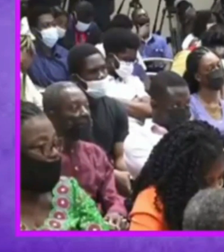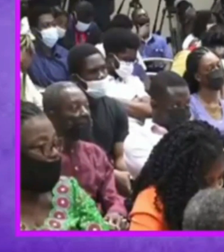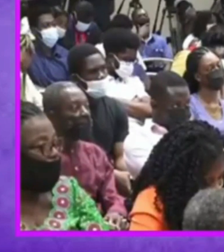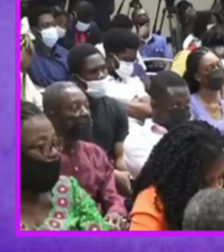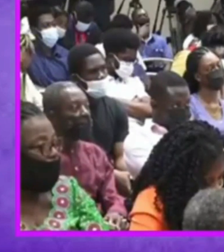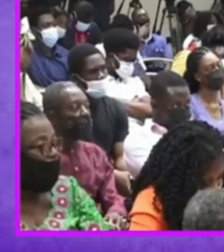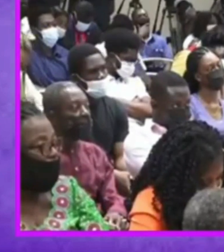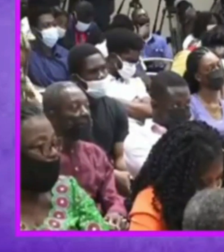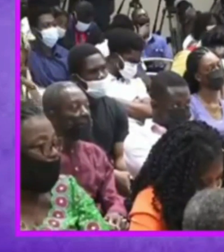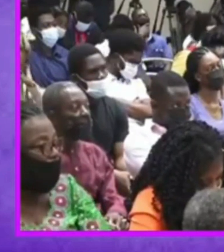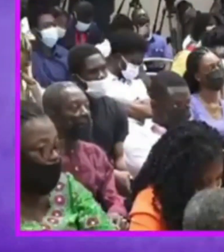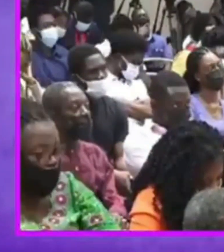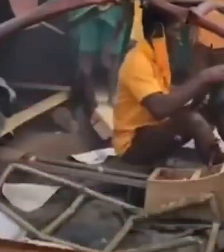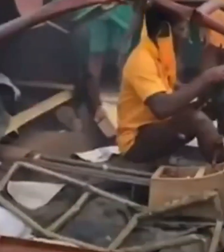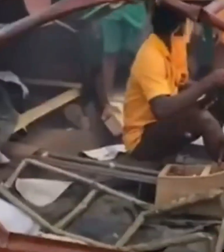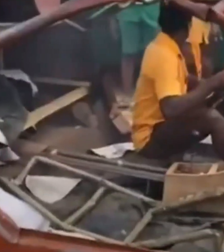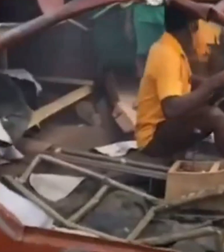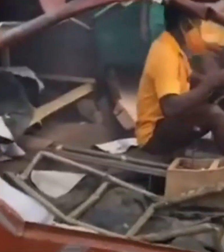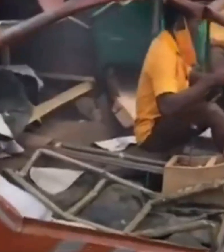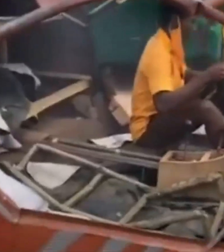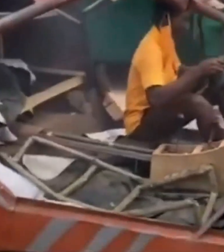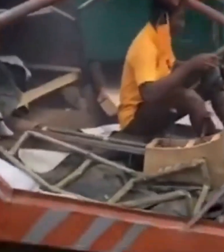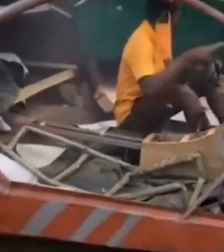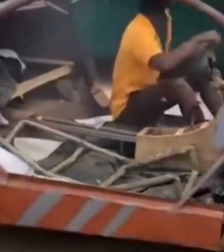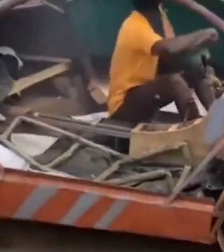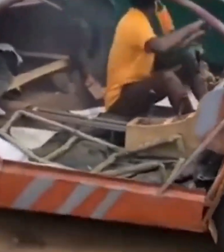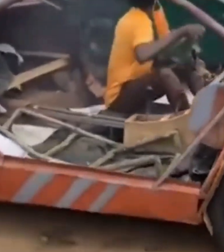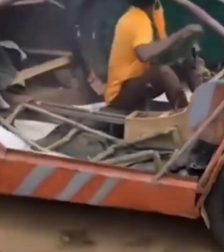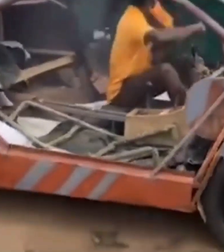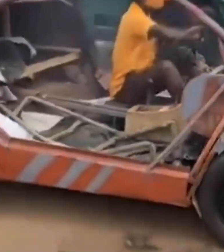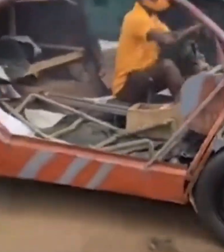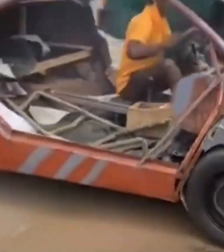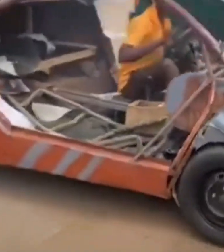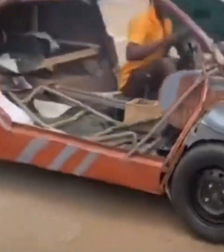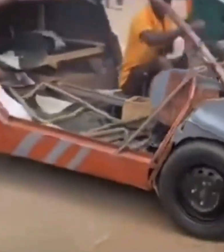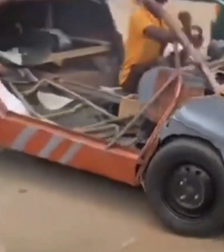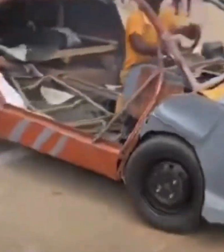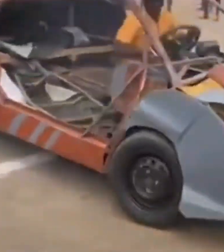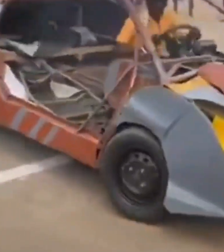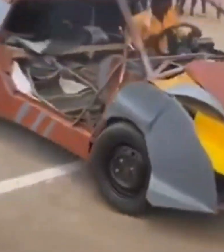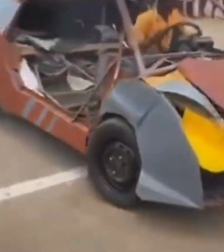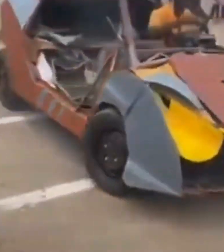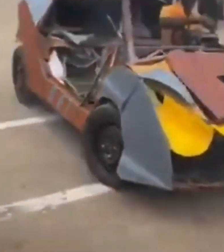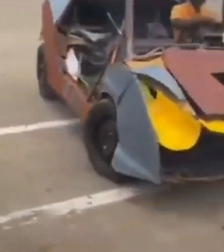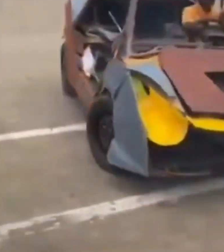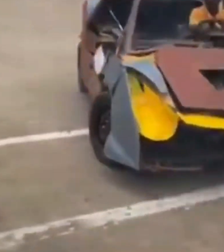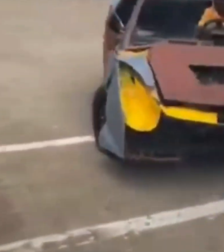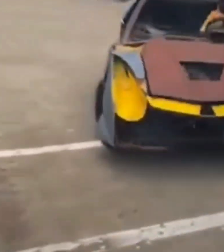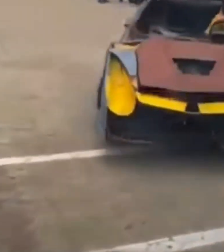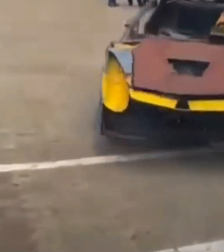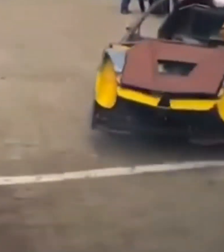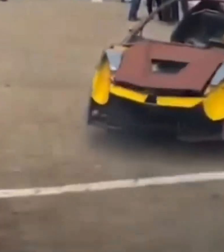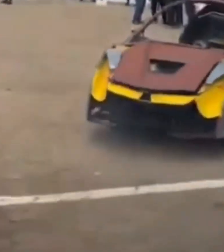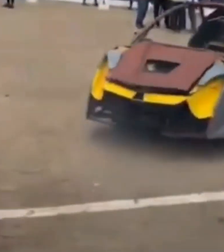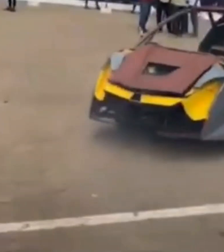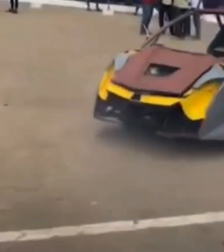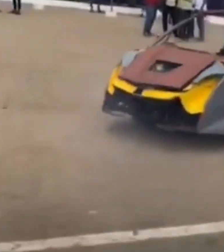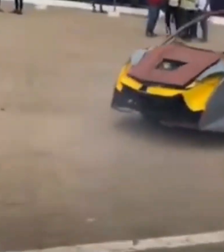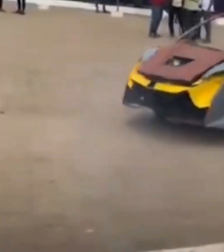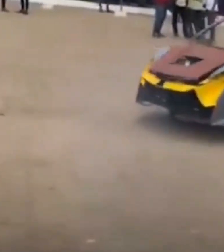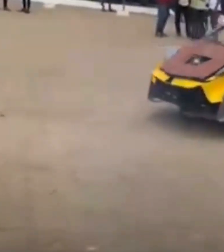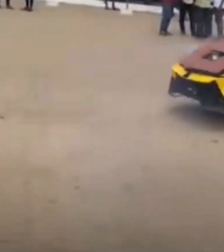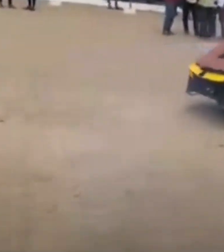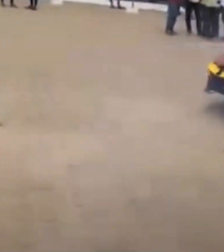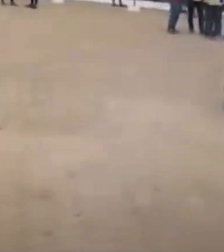see it on social media all the time we see a student who built a car and and people were fascinated and they were saying